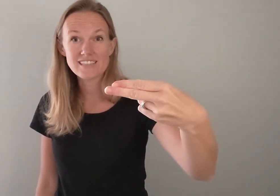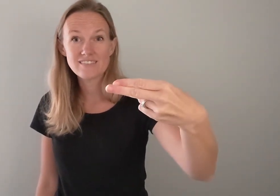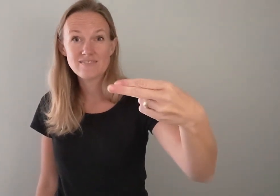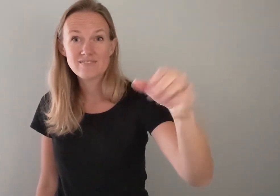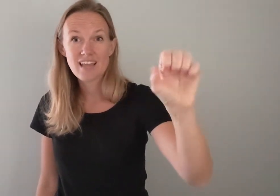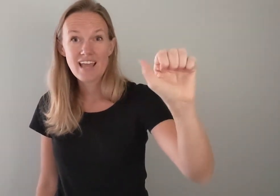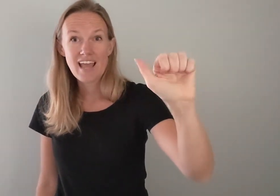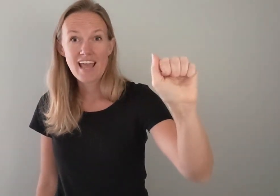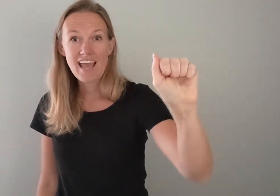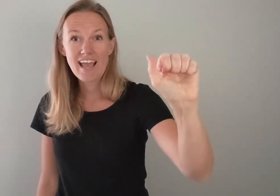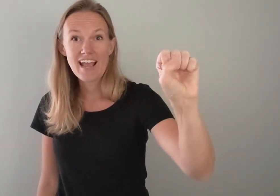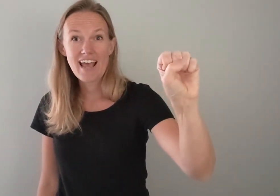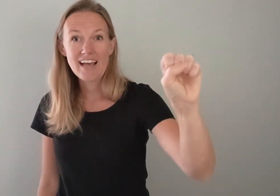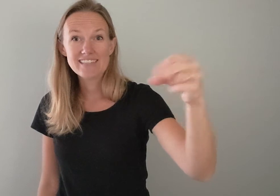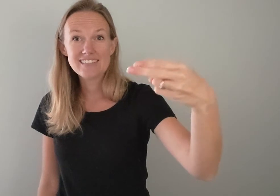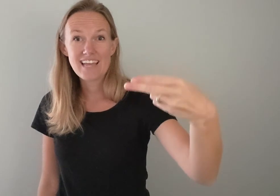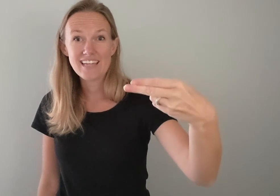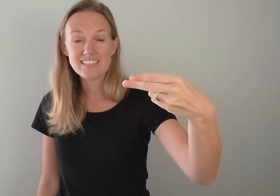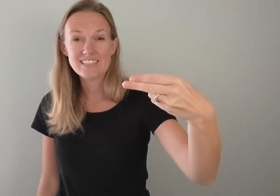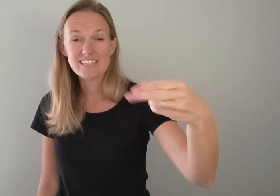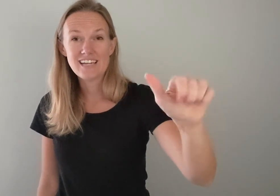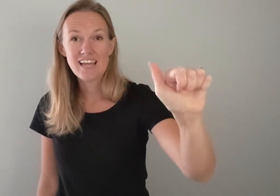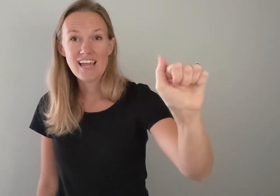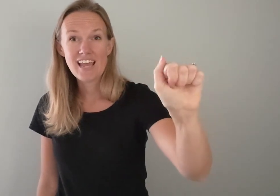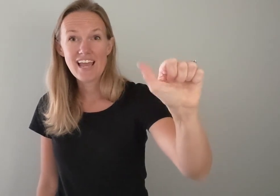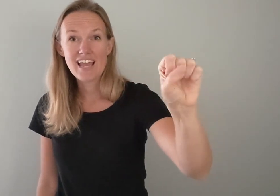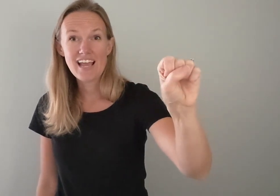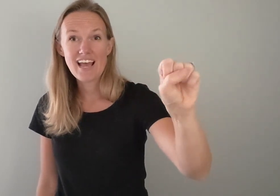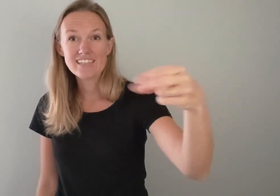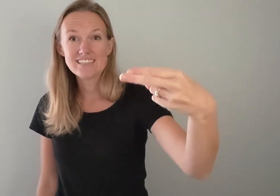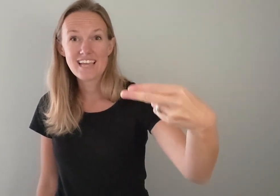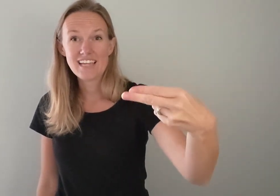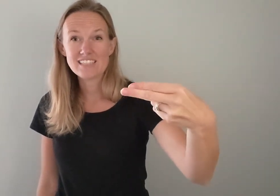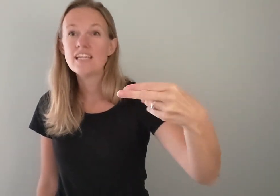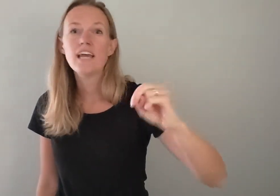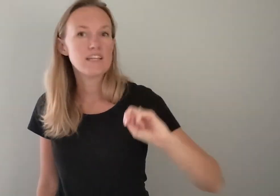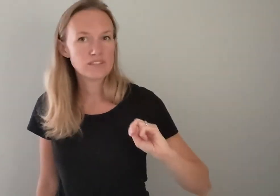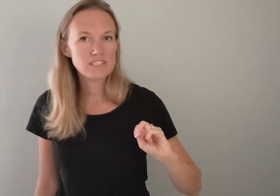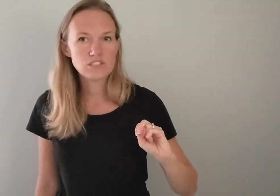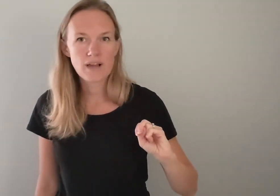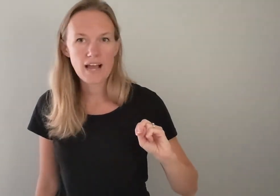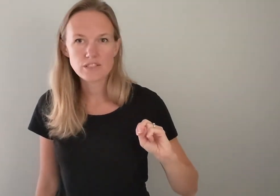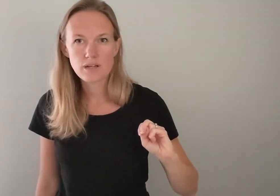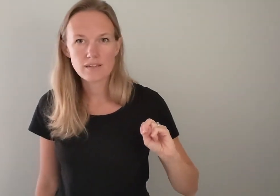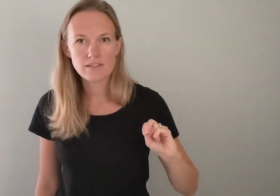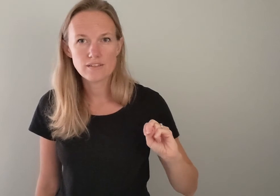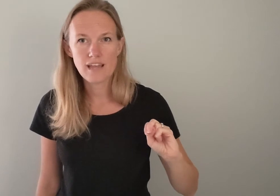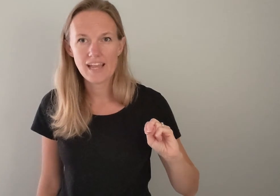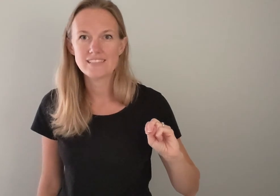a s h a s h and you can just do ash we're not going to do a s